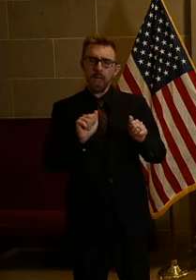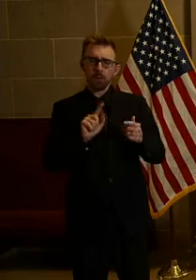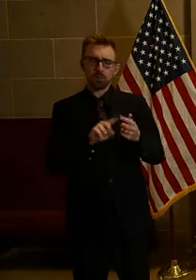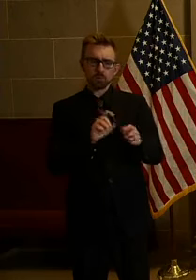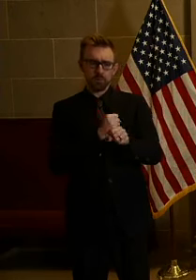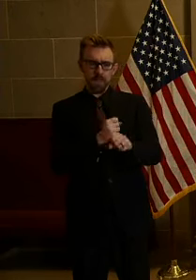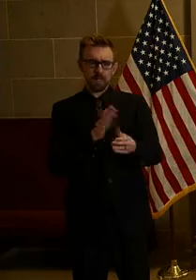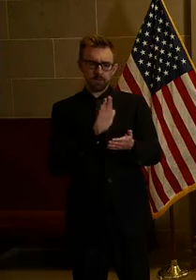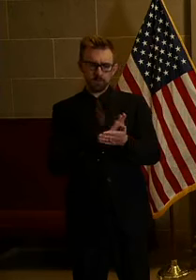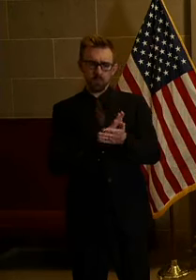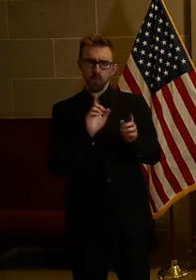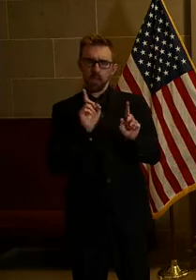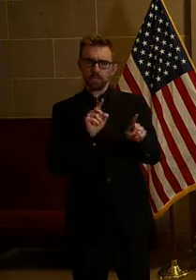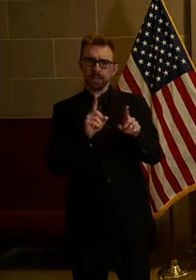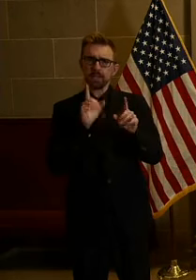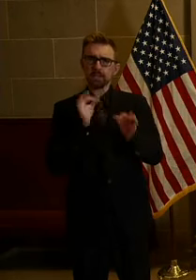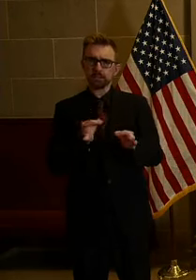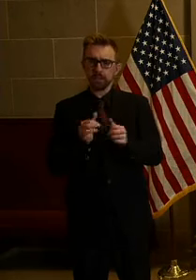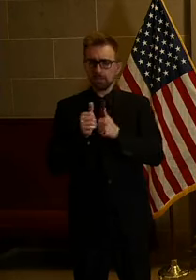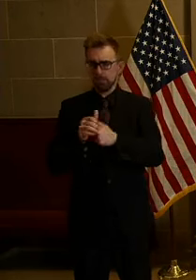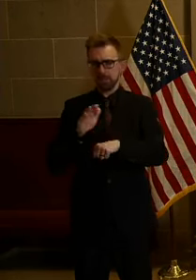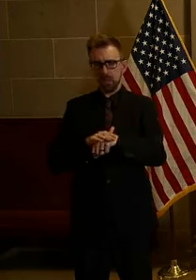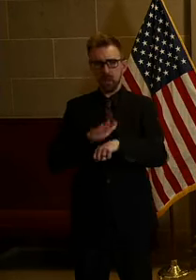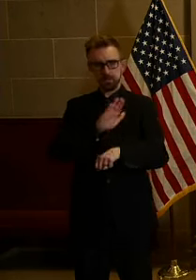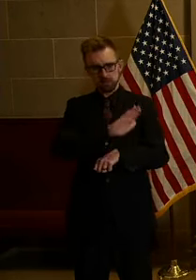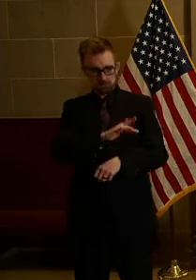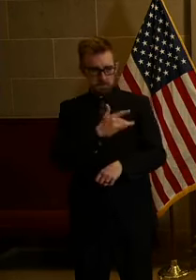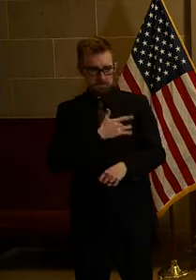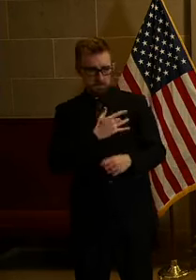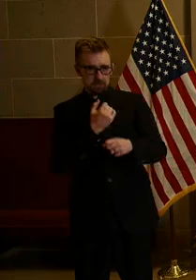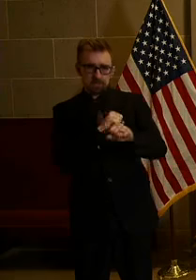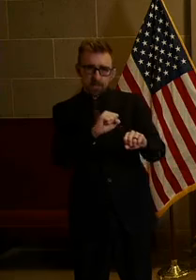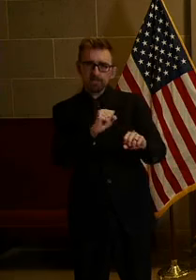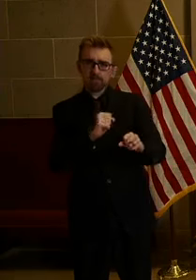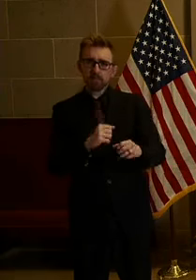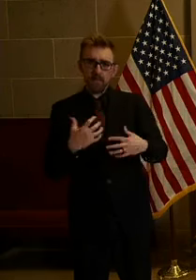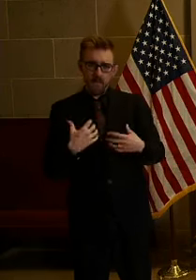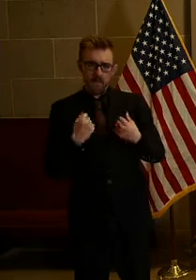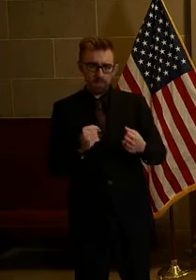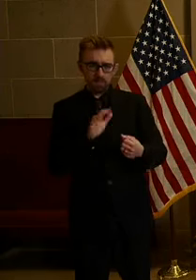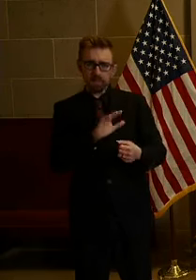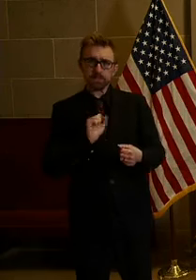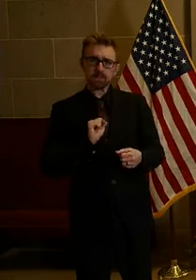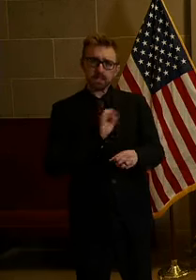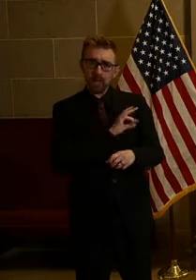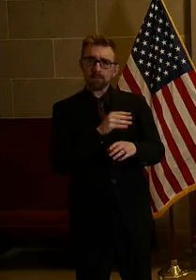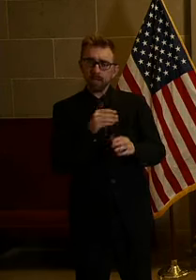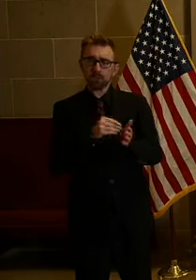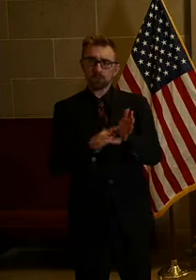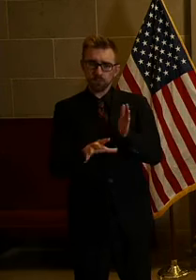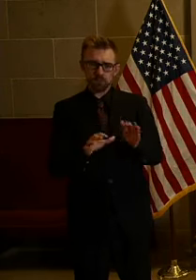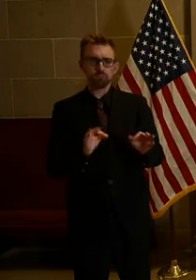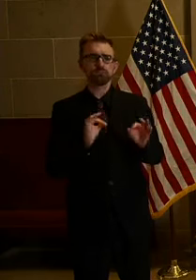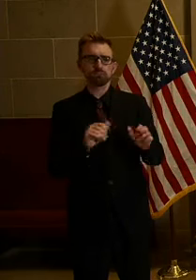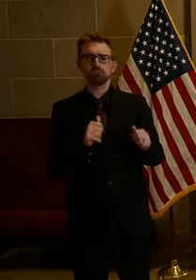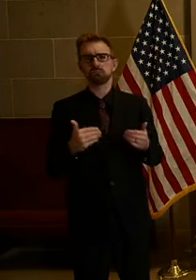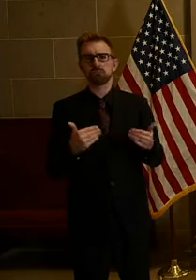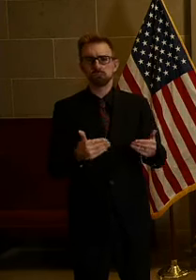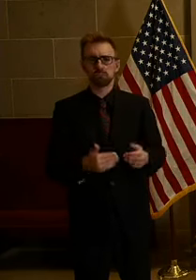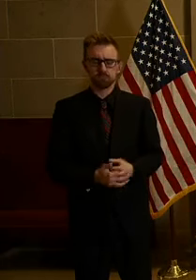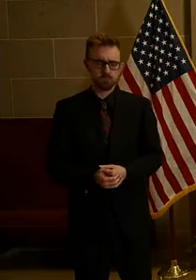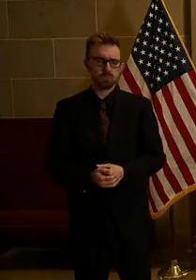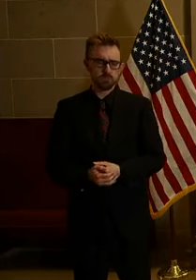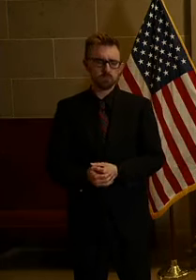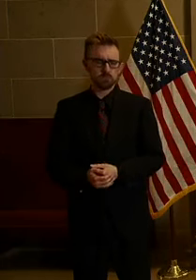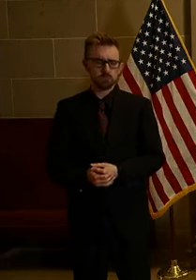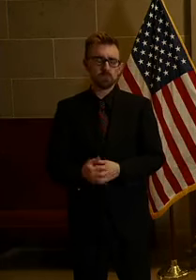decisions based on the safety and well-being of their students and staff. In addition to our school leaders,